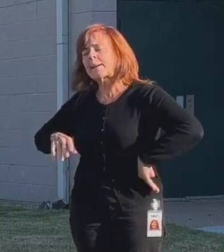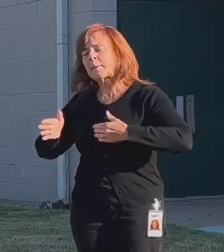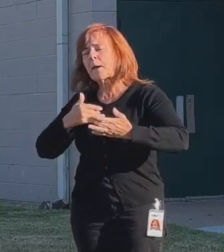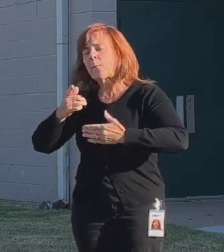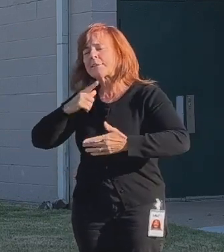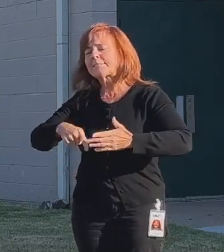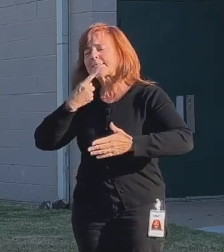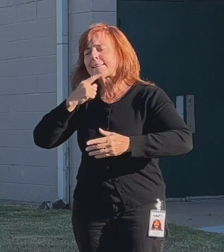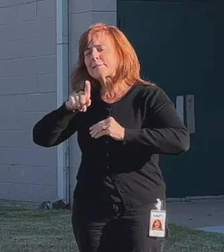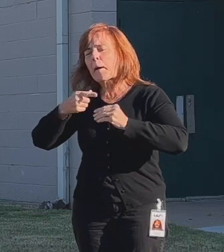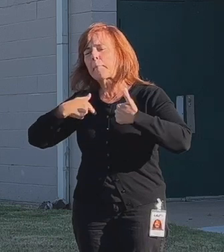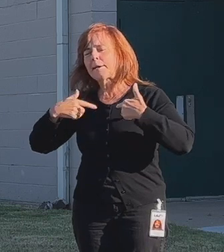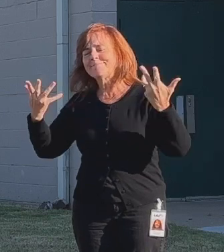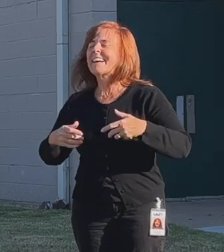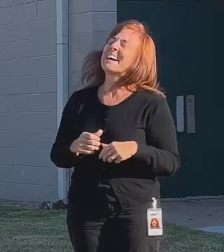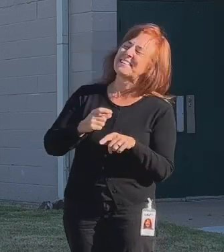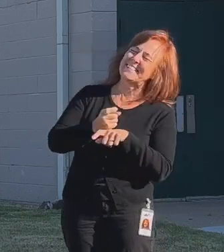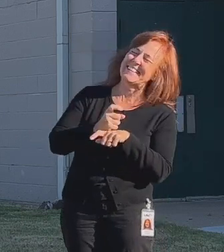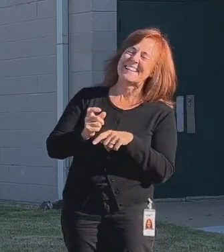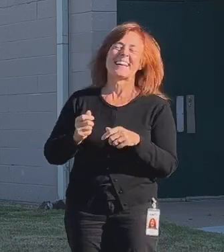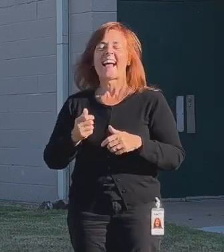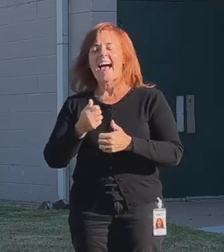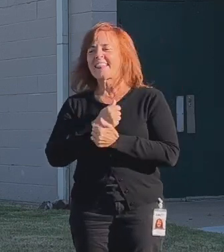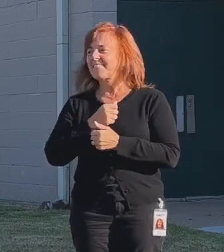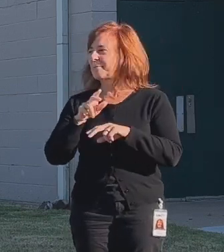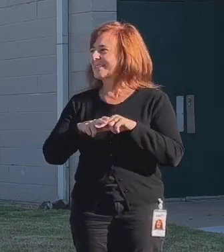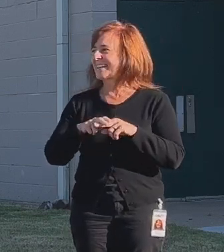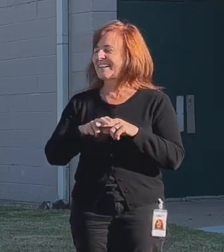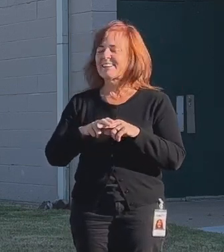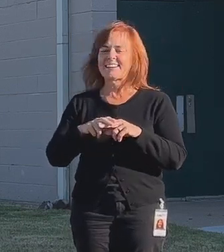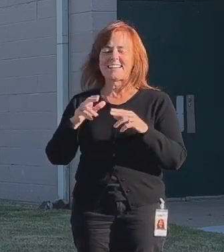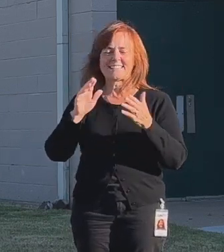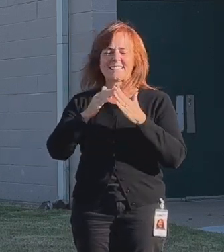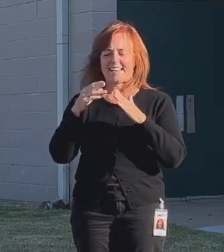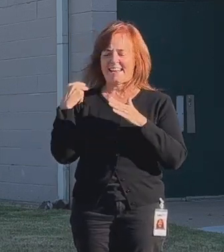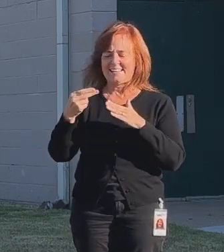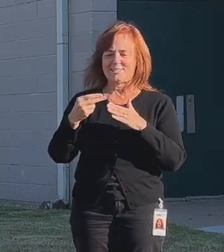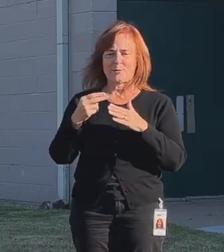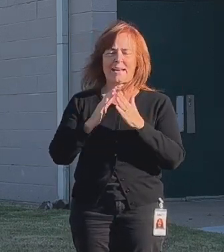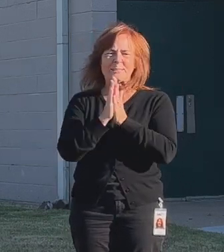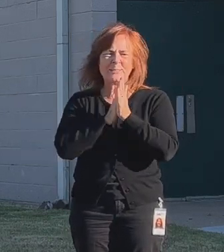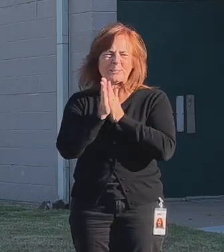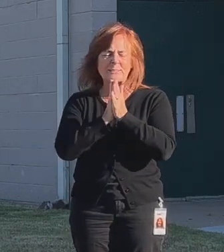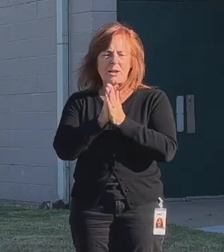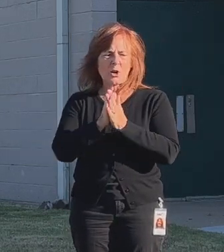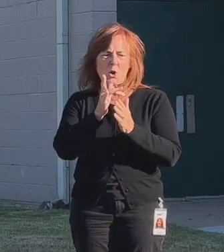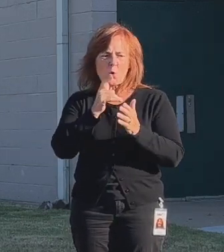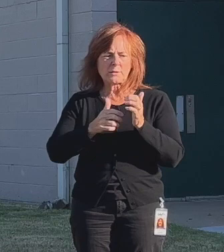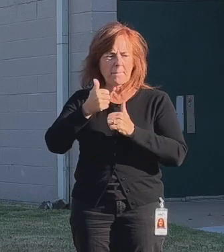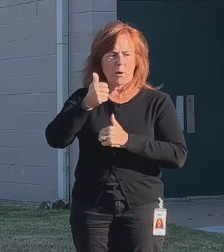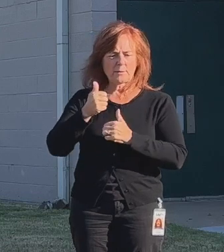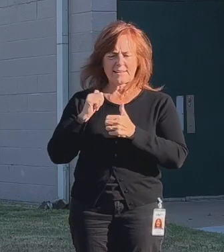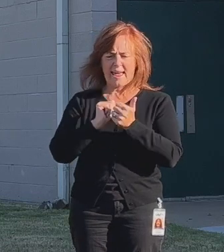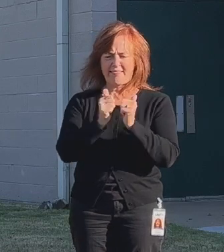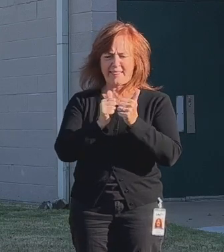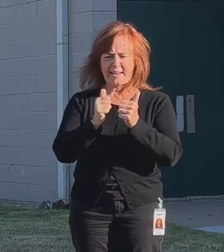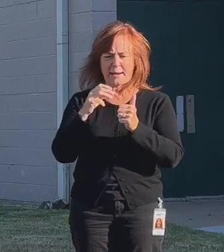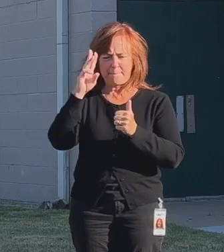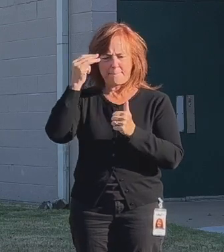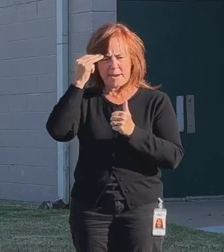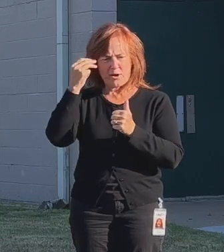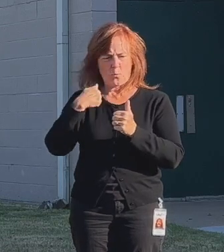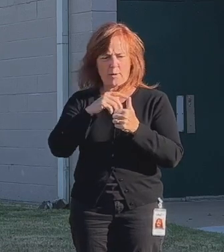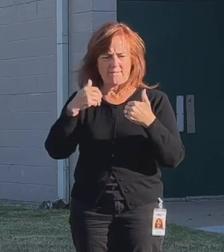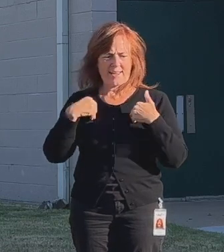says about me. Also, I love, I'm sitting here as a city history nerd trying to think about who was the most athletic mayor Tulsa ever had.